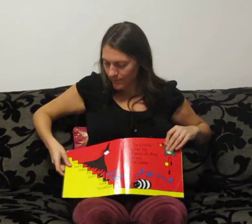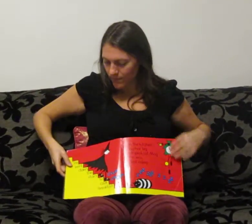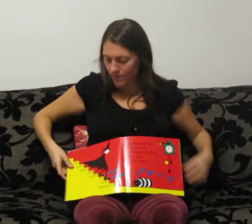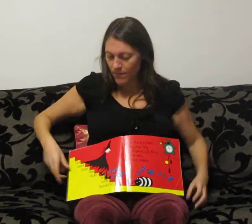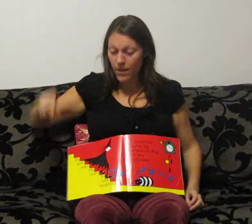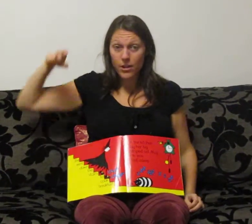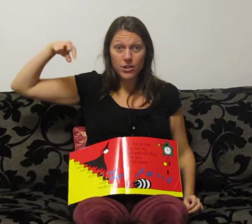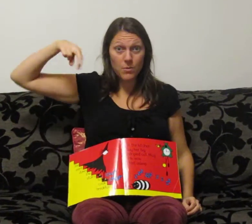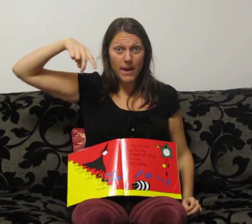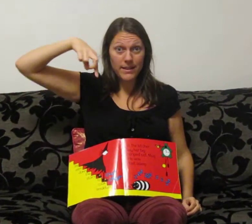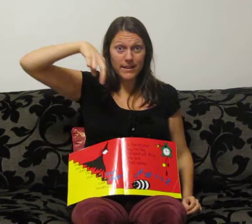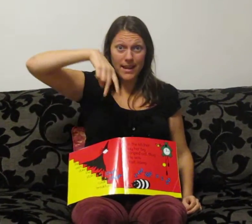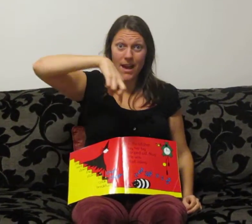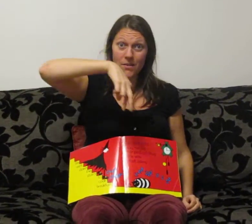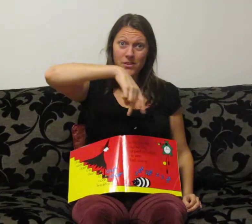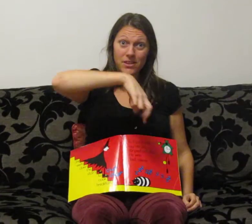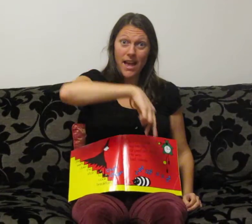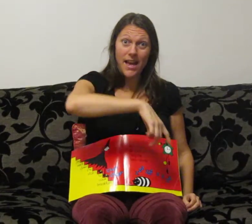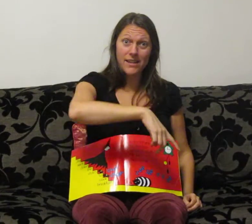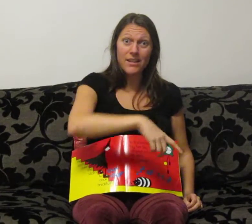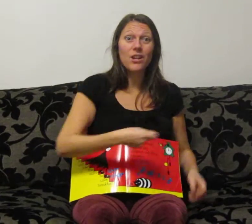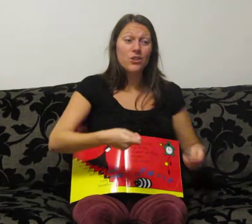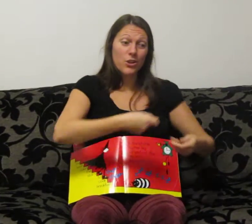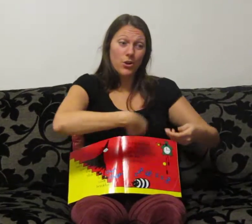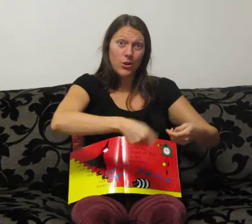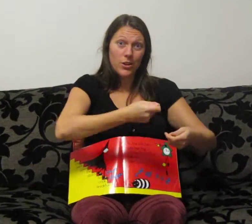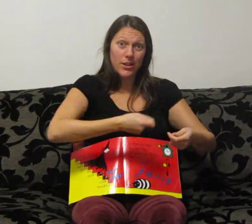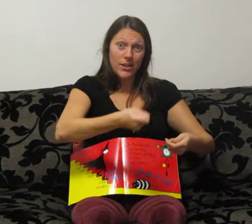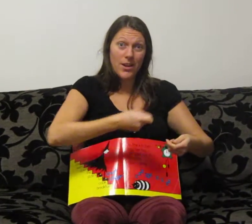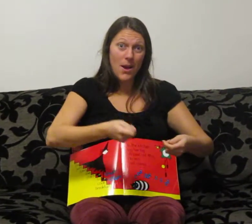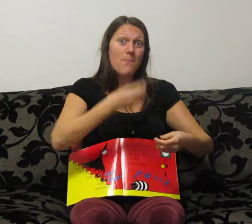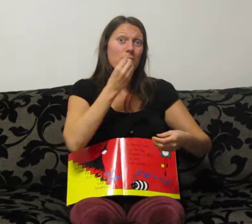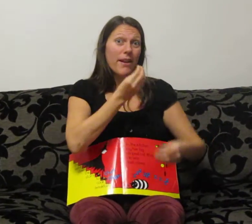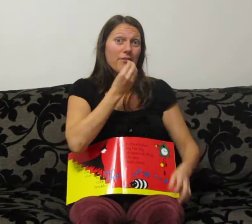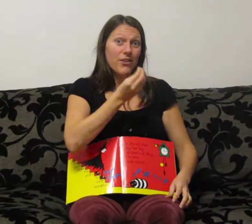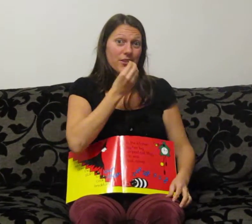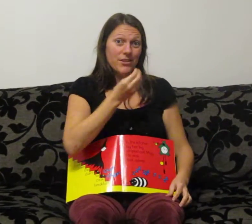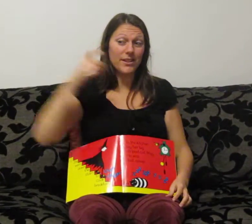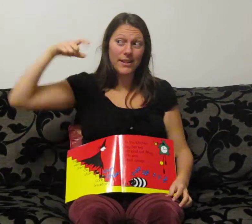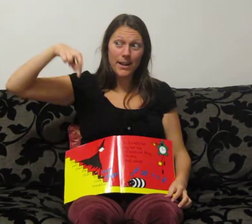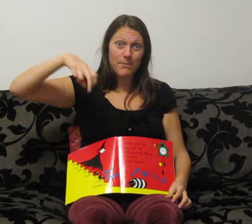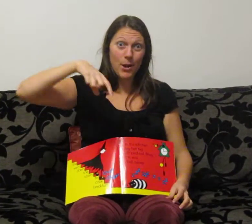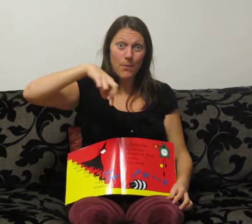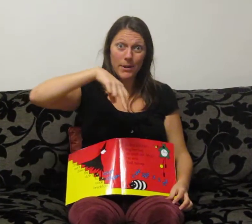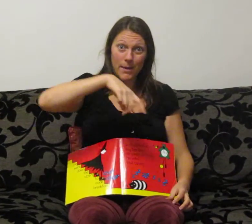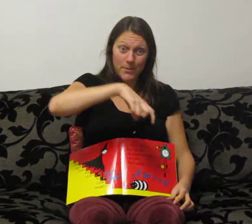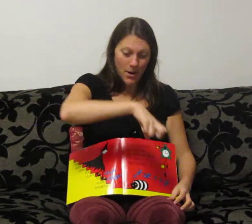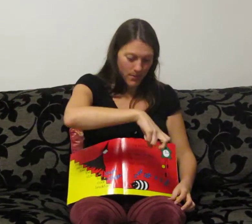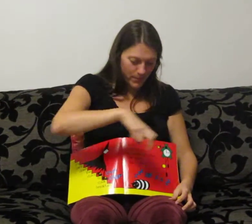She went down the stairs to cook breakfast. Clip, clop, clip, clop.